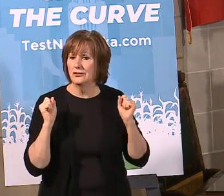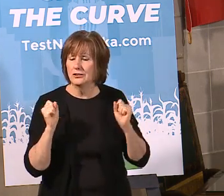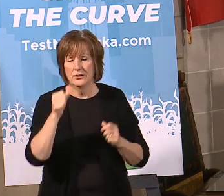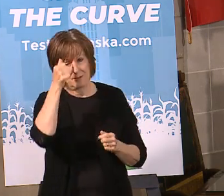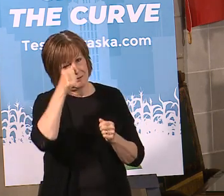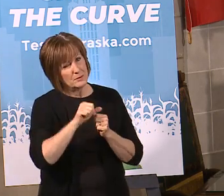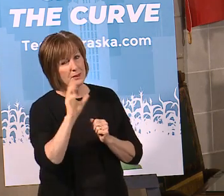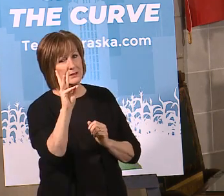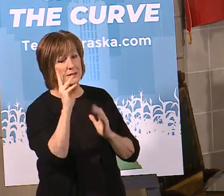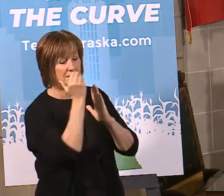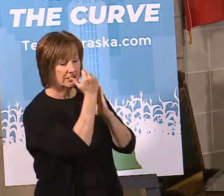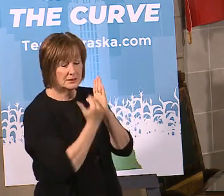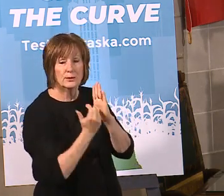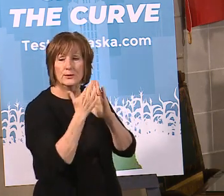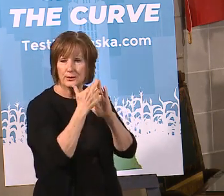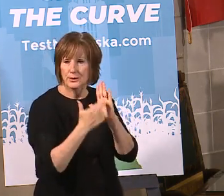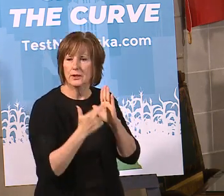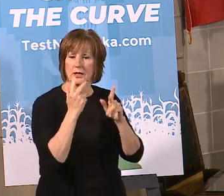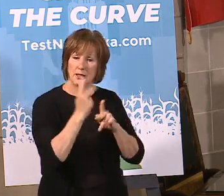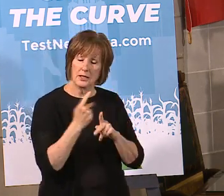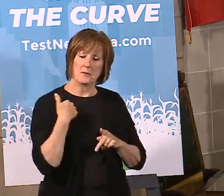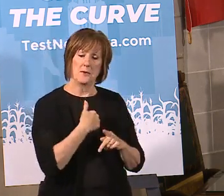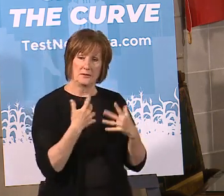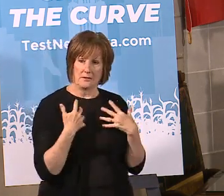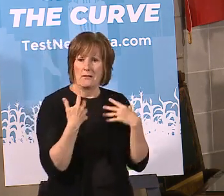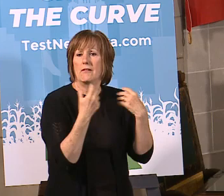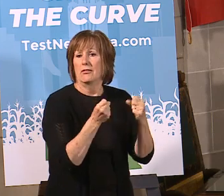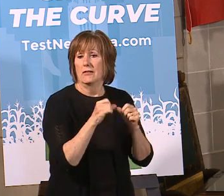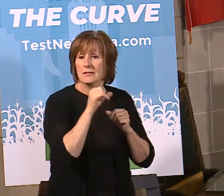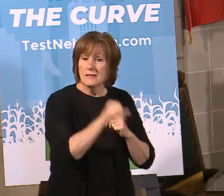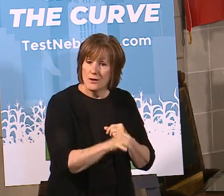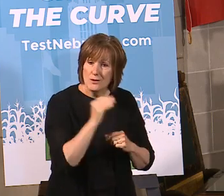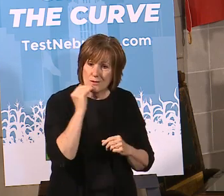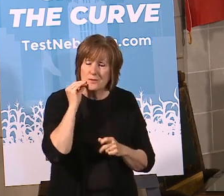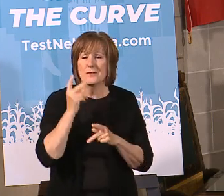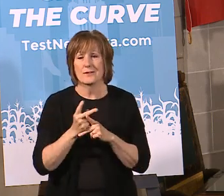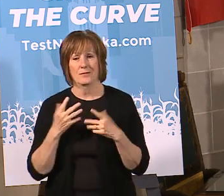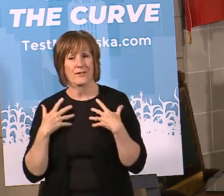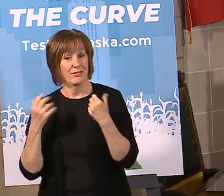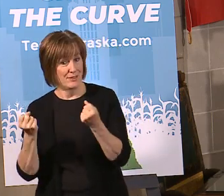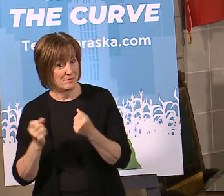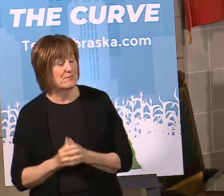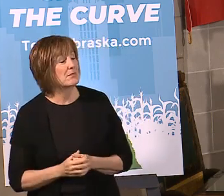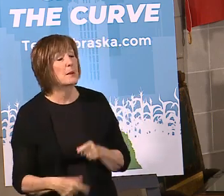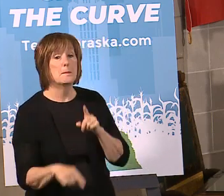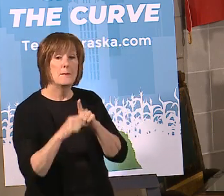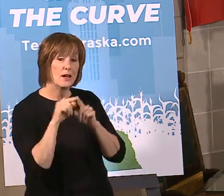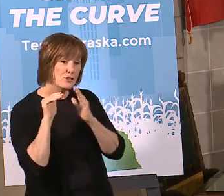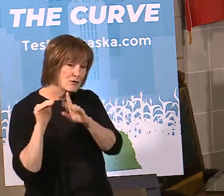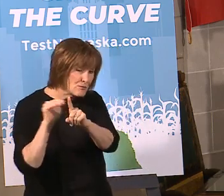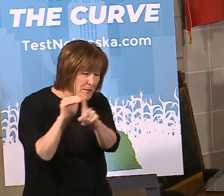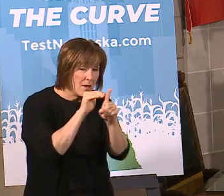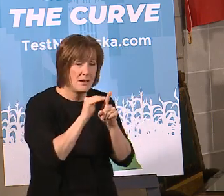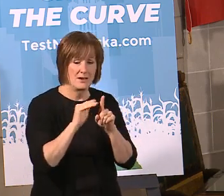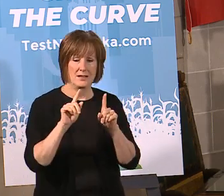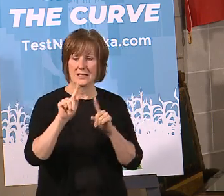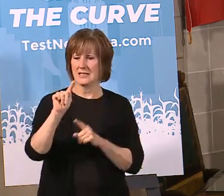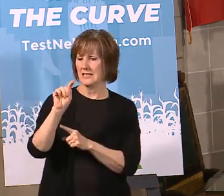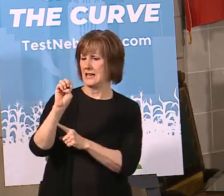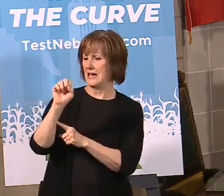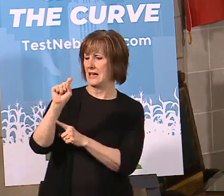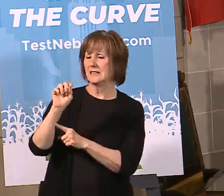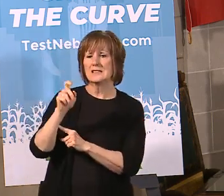remember our six rules to keep Nebraska healthy as we're staying home to stay healthy. Also we want to remind people about testNebraska